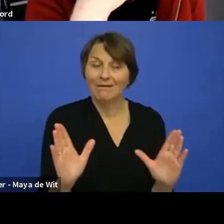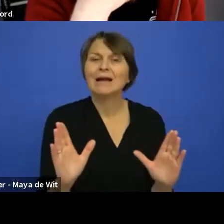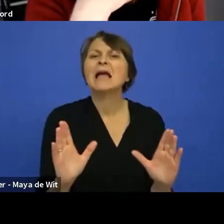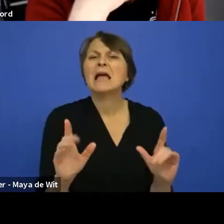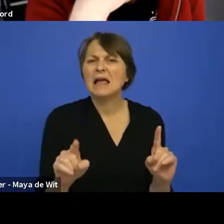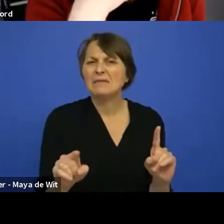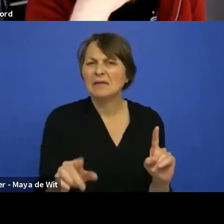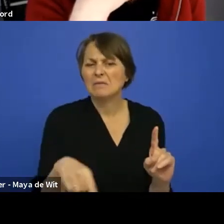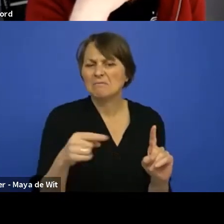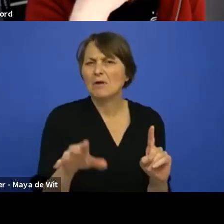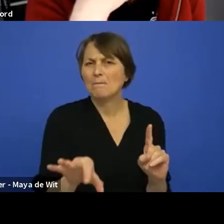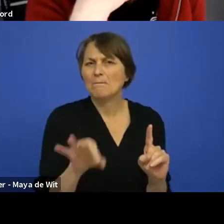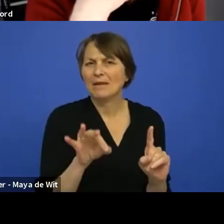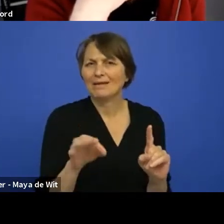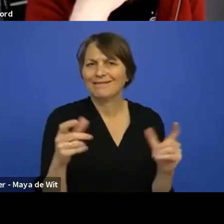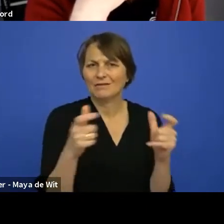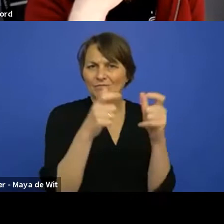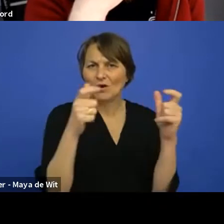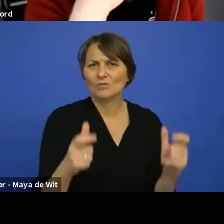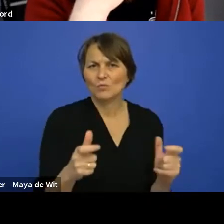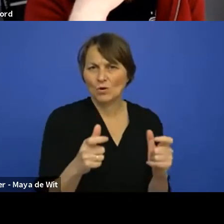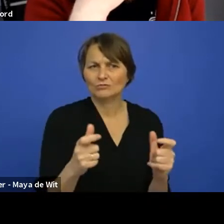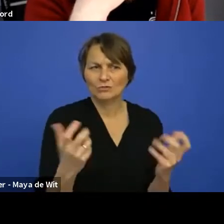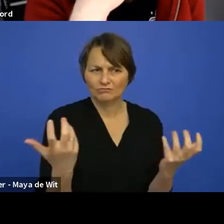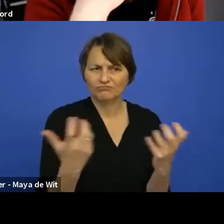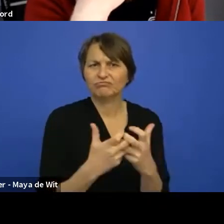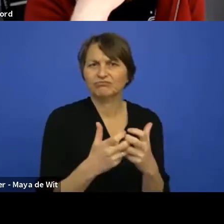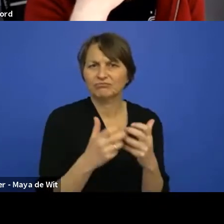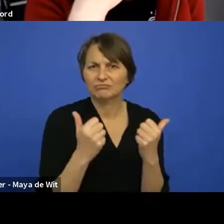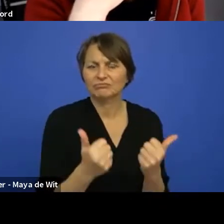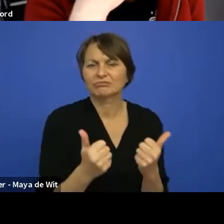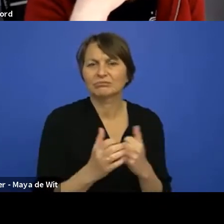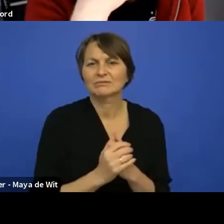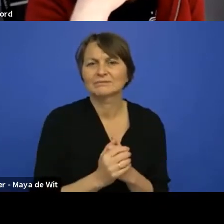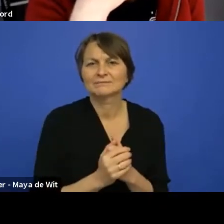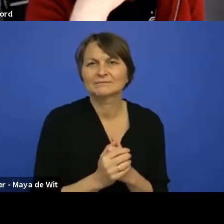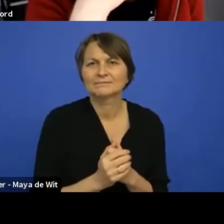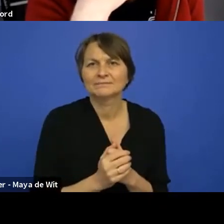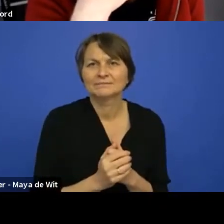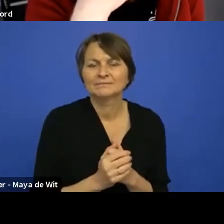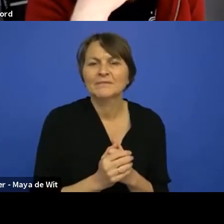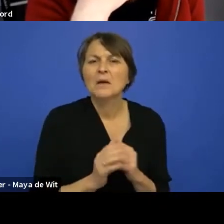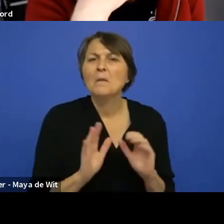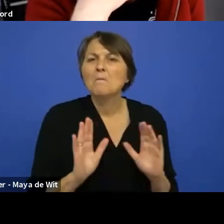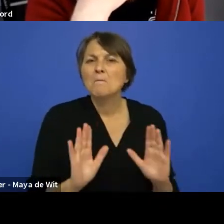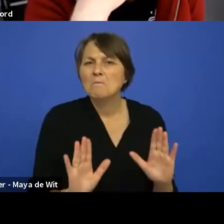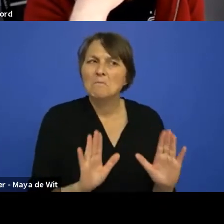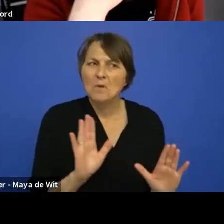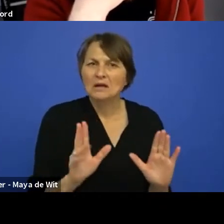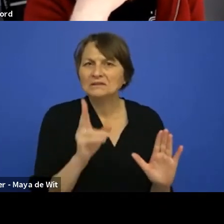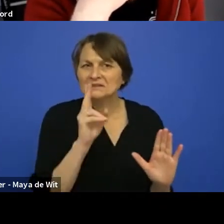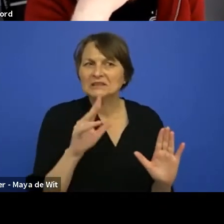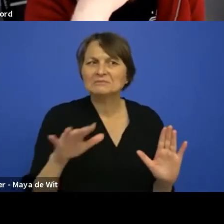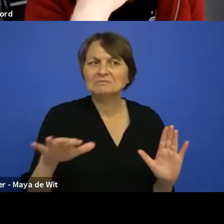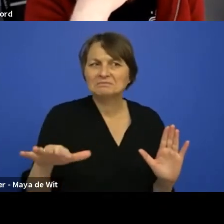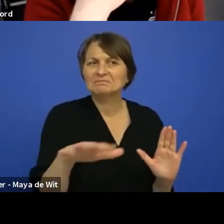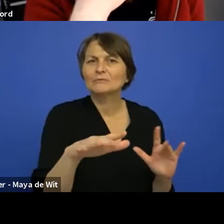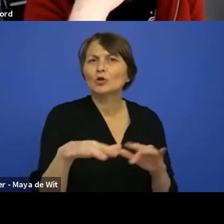each other. Um, but I mean, we see in the community and at HQ, uh,